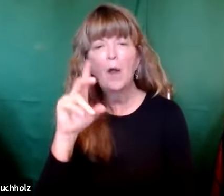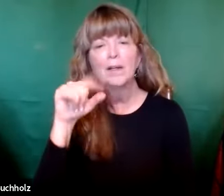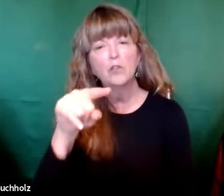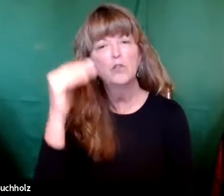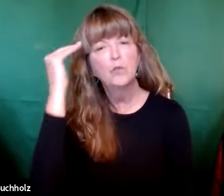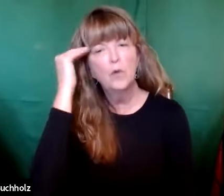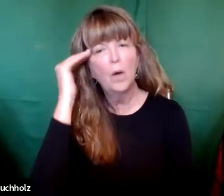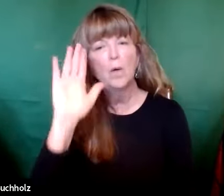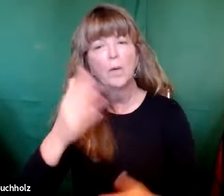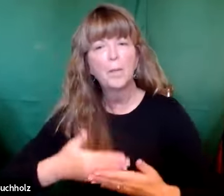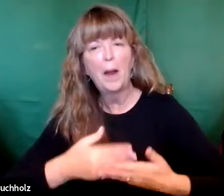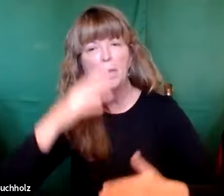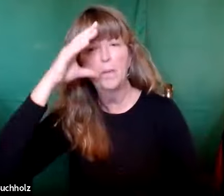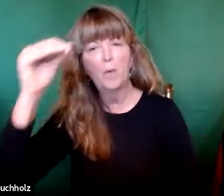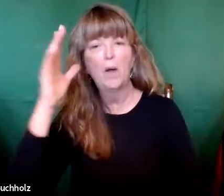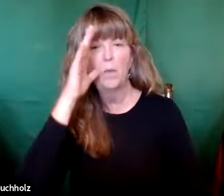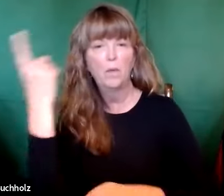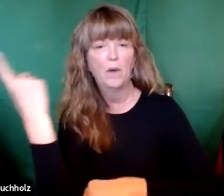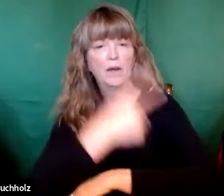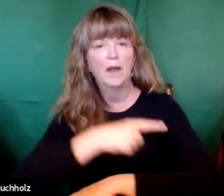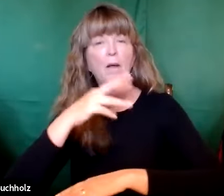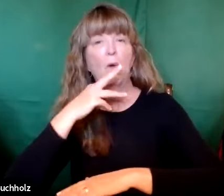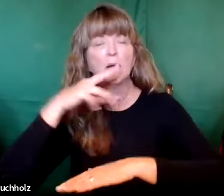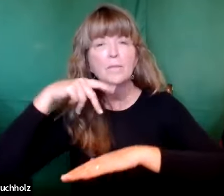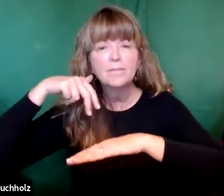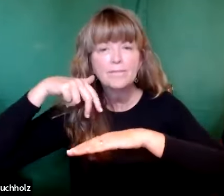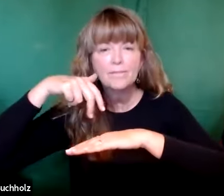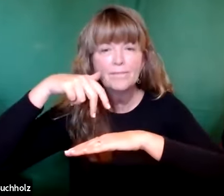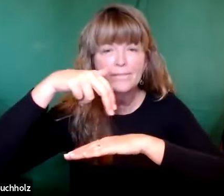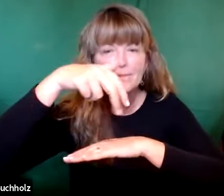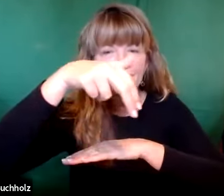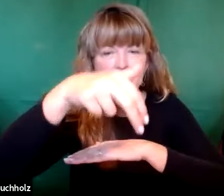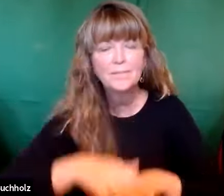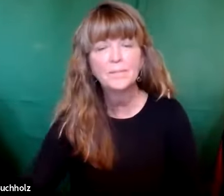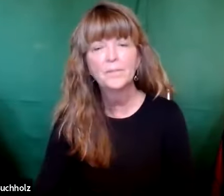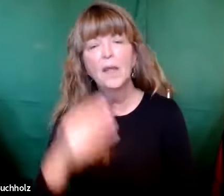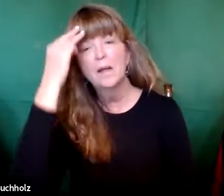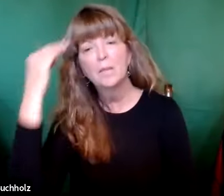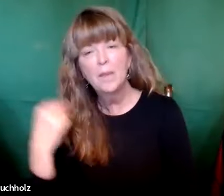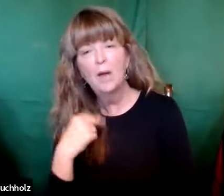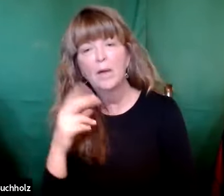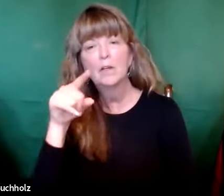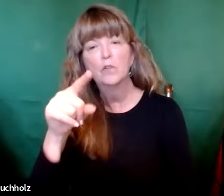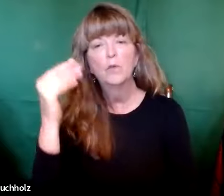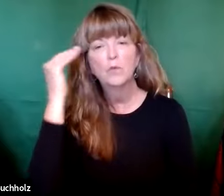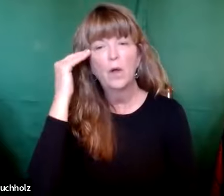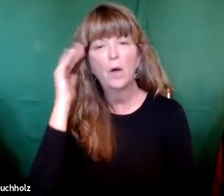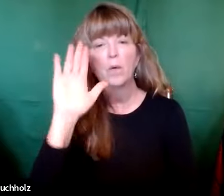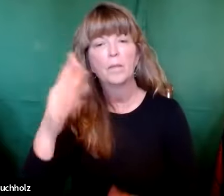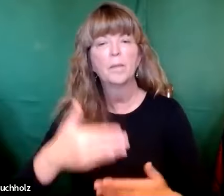says, Mary, did you know that your baby boy will one day walk on water? Mary, did you